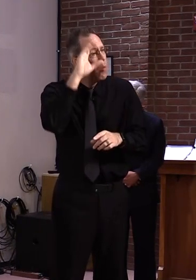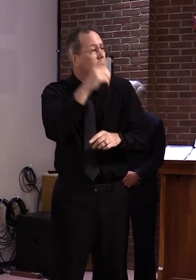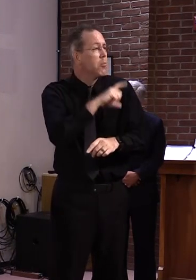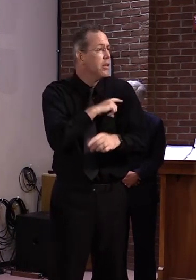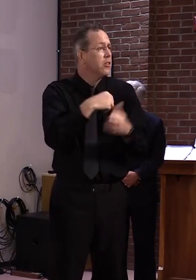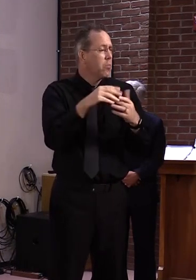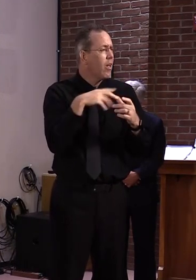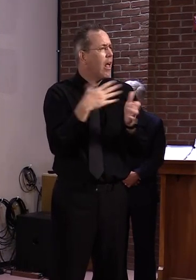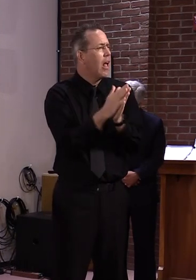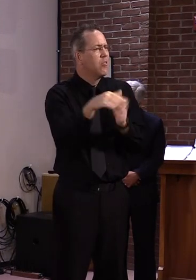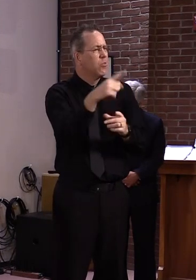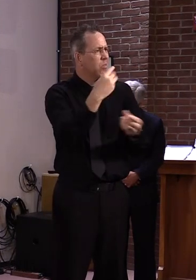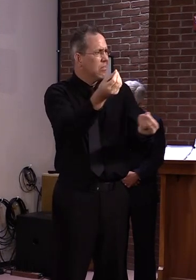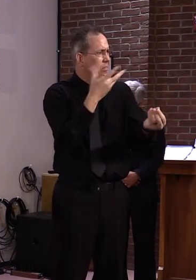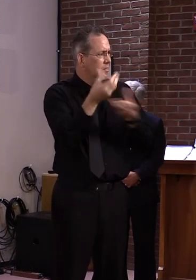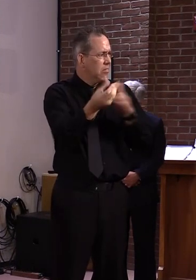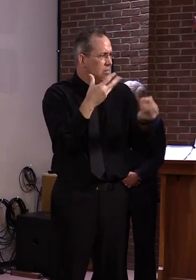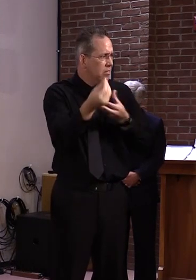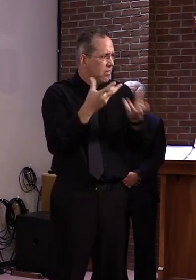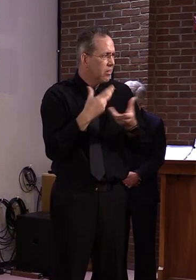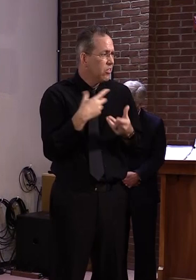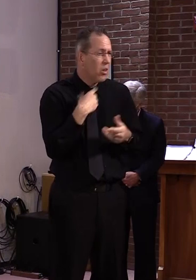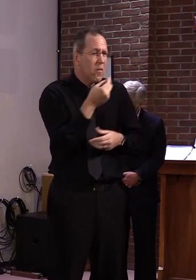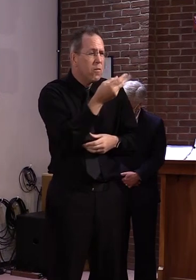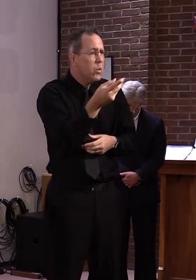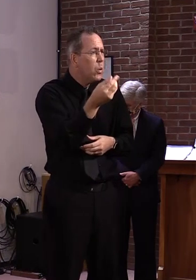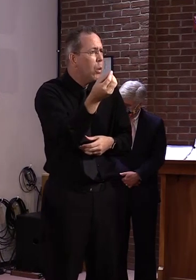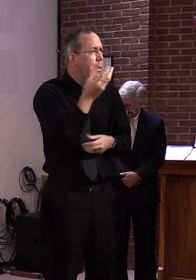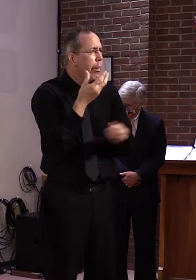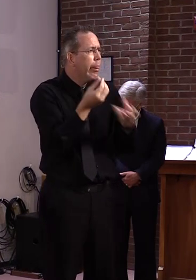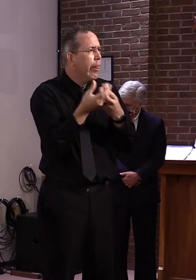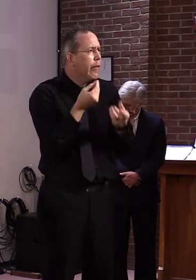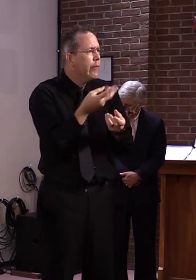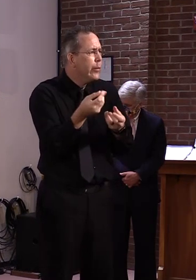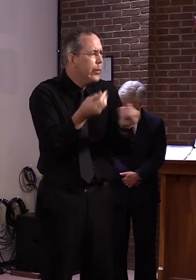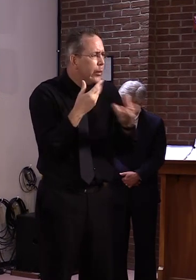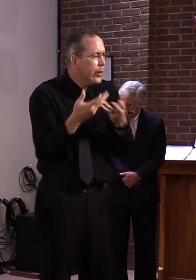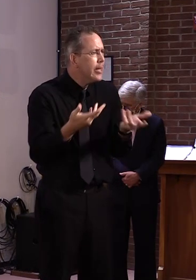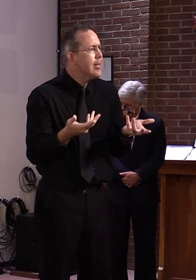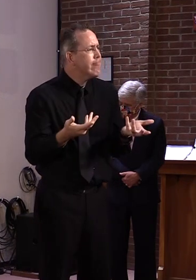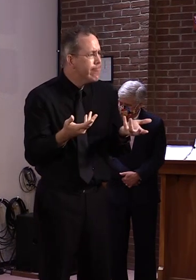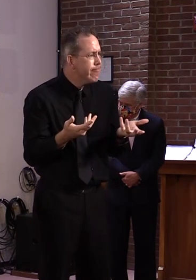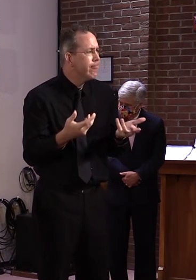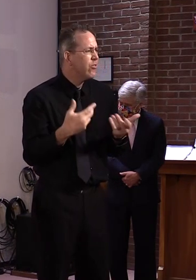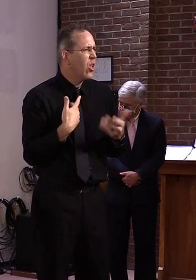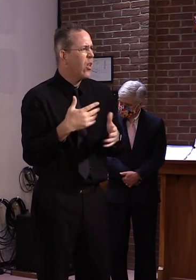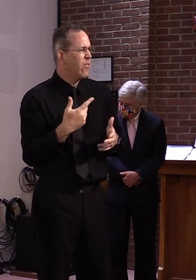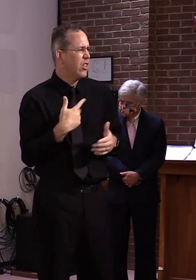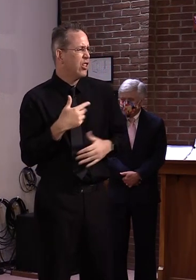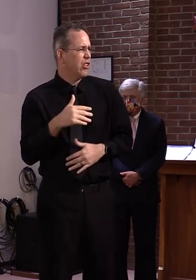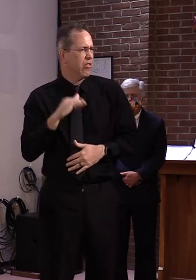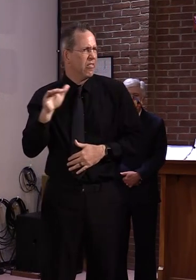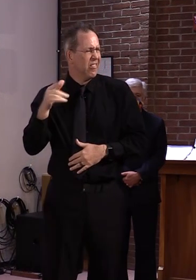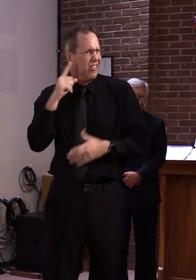overall number. So I can check with the folks that may have that information and get back to you.